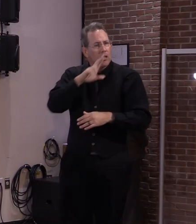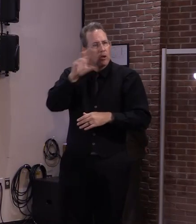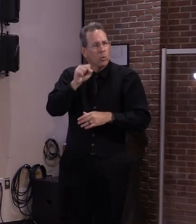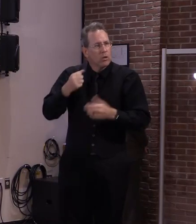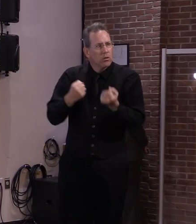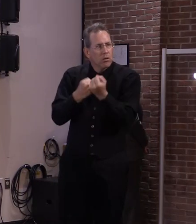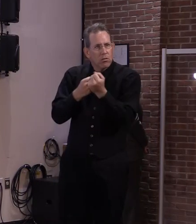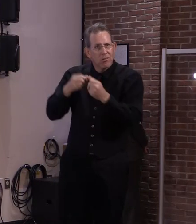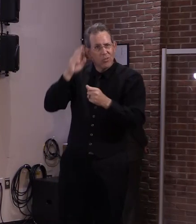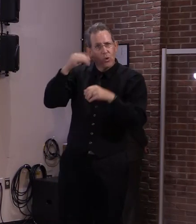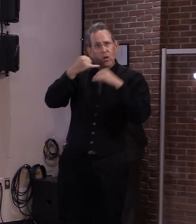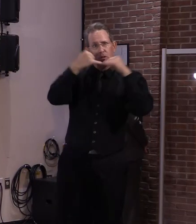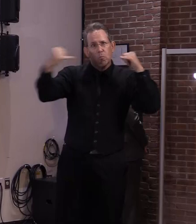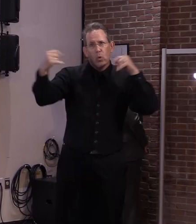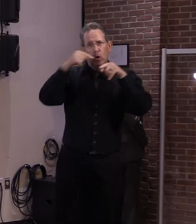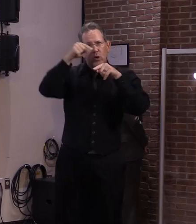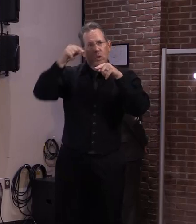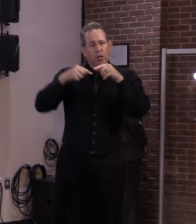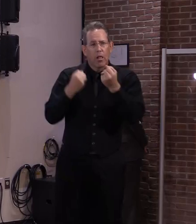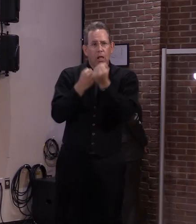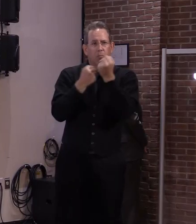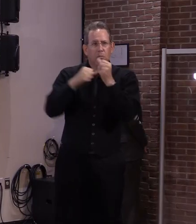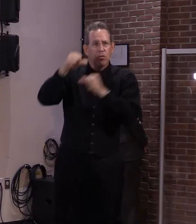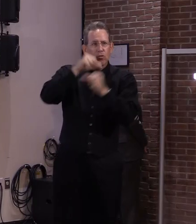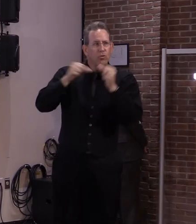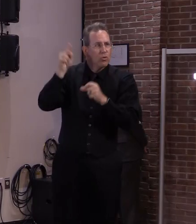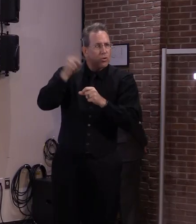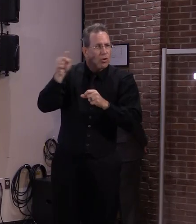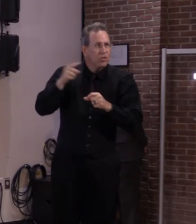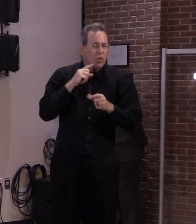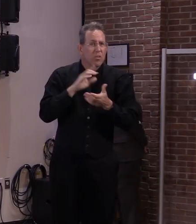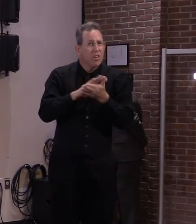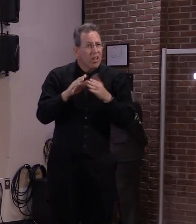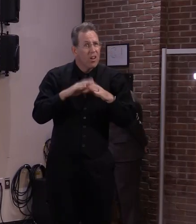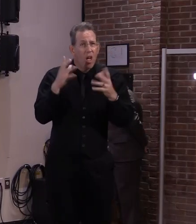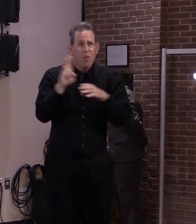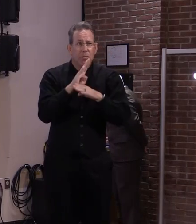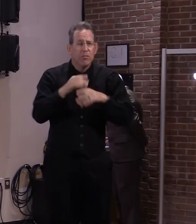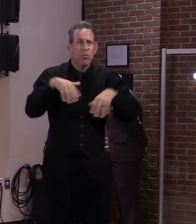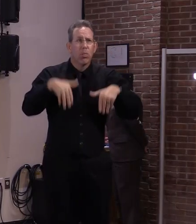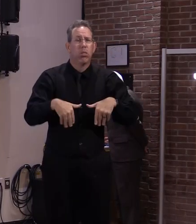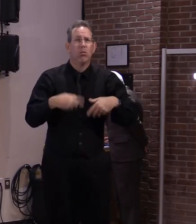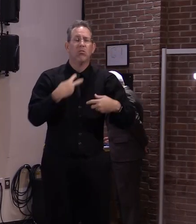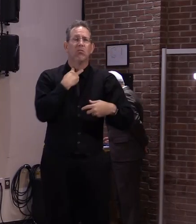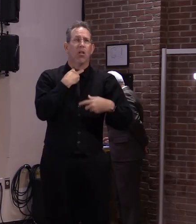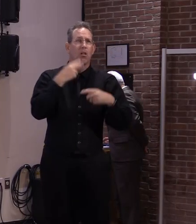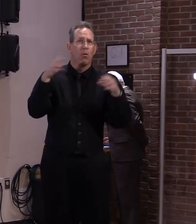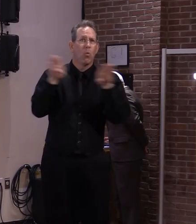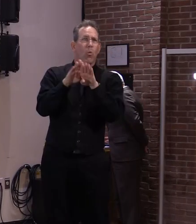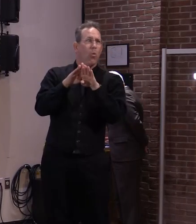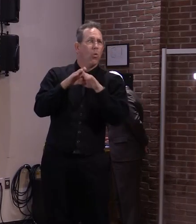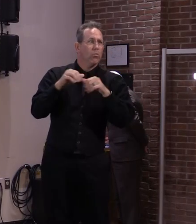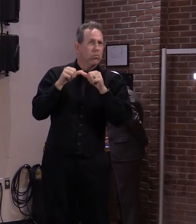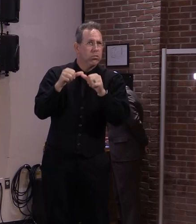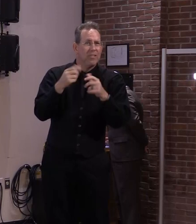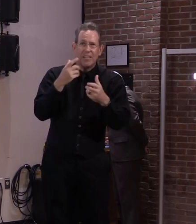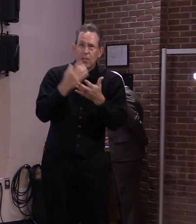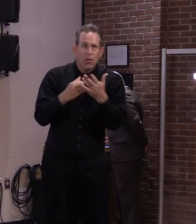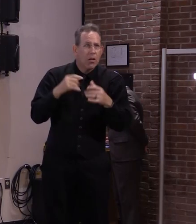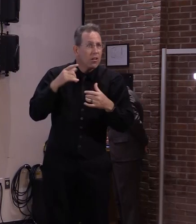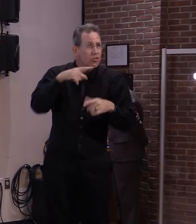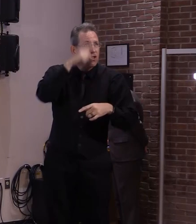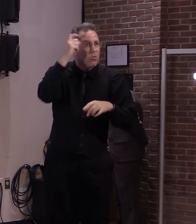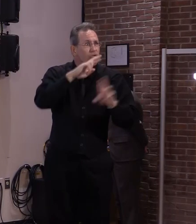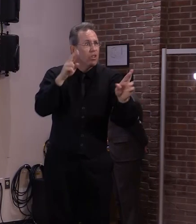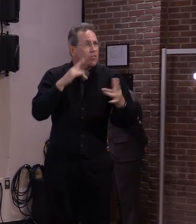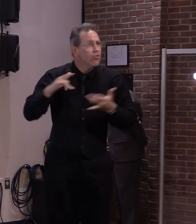for a lot of businesses that depend on summer and fall tourism and everything. Yeah, don't have any of the details, but I did